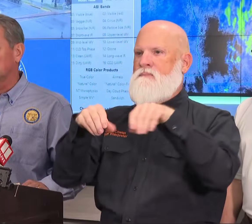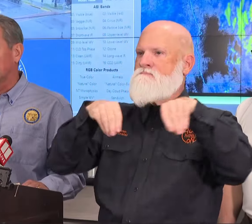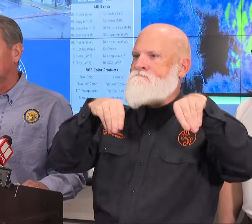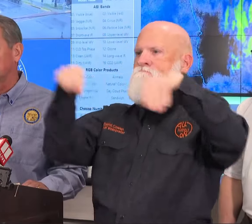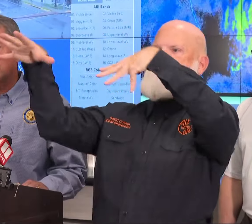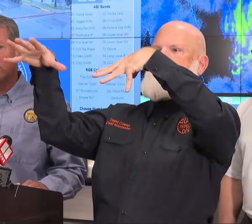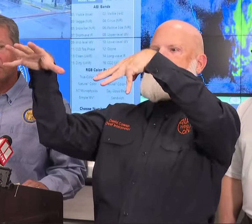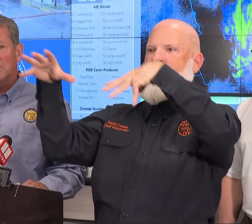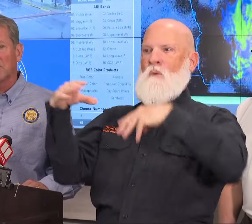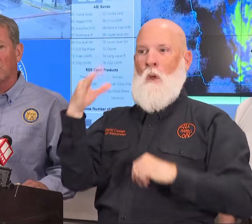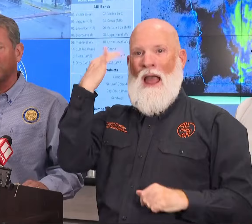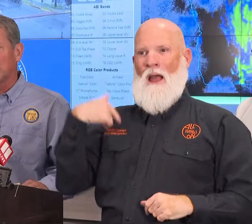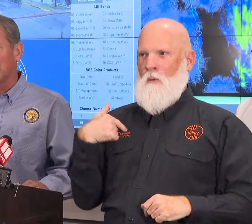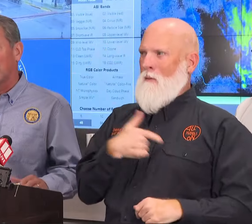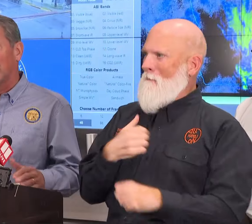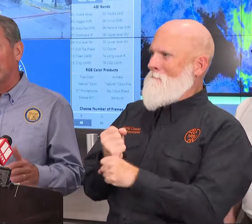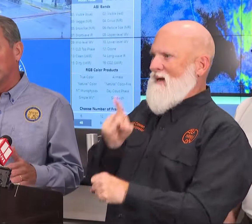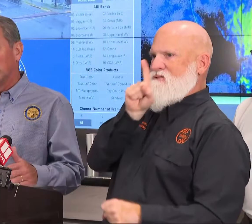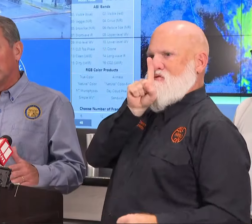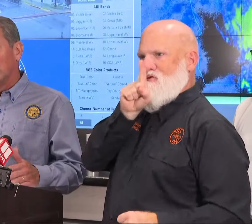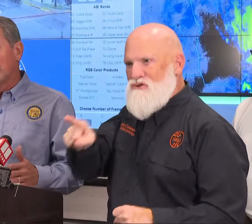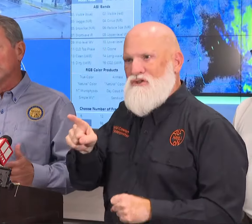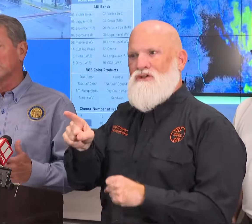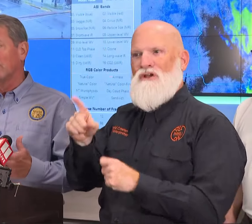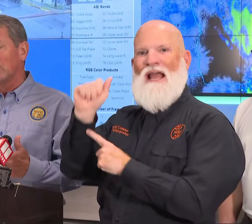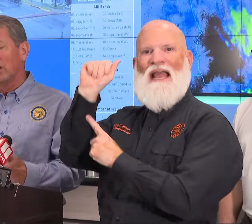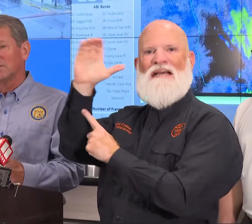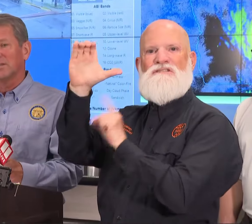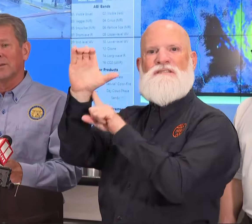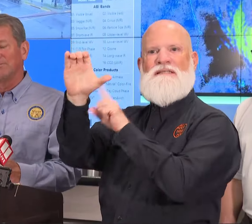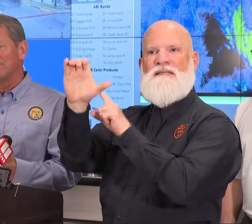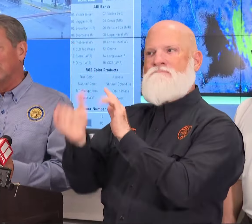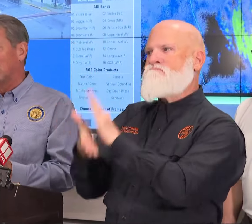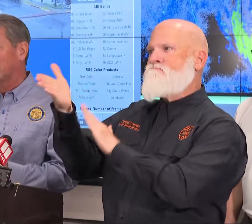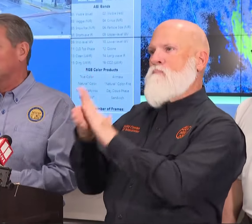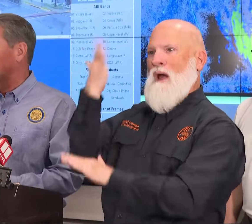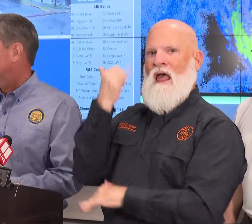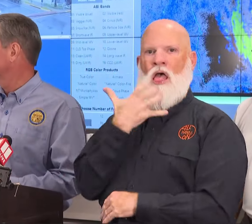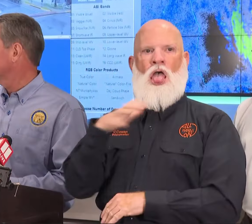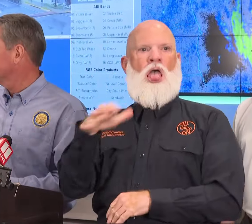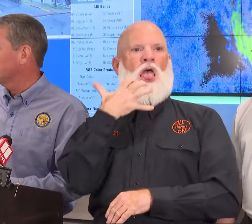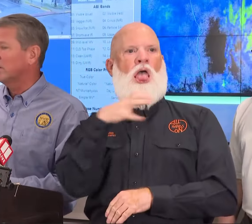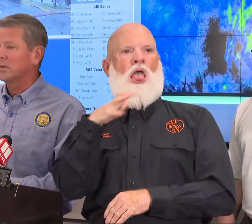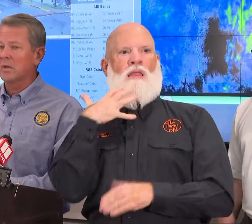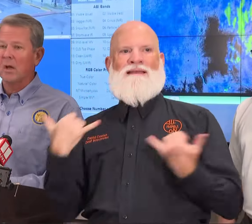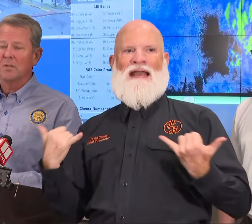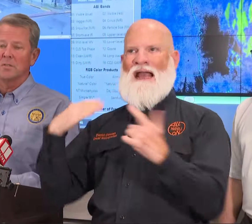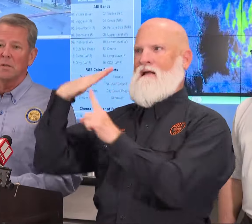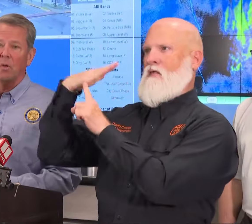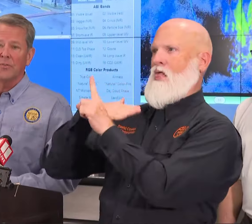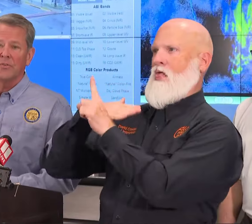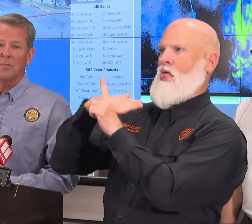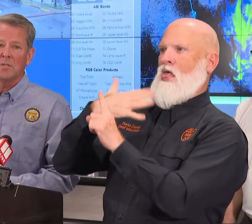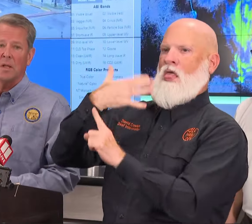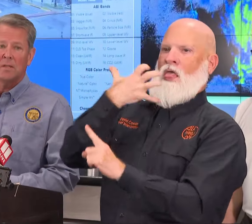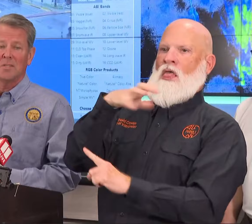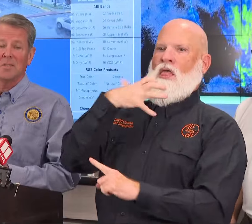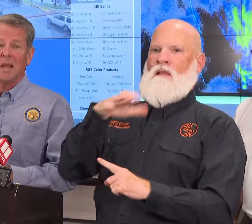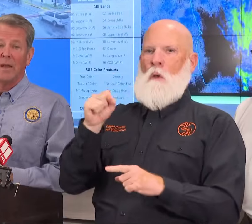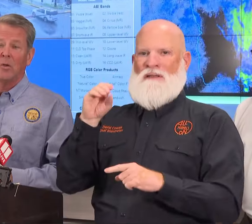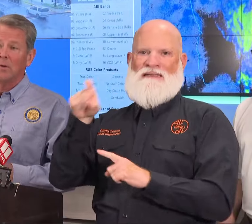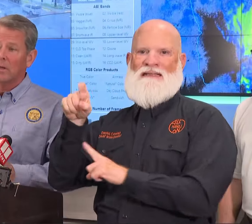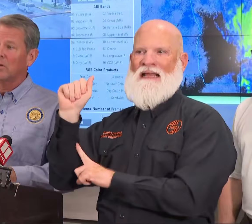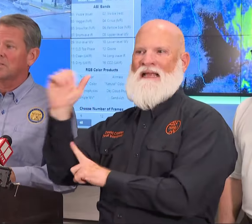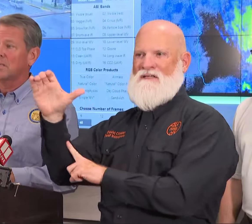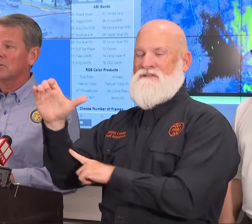or two weeks like we've seen with other storms. So in that way, we're fortunate. But we also, you know, I think the message from Director Stallings and the whole team is like